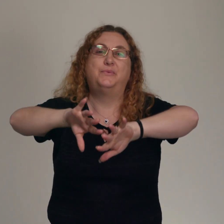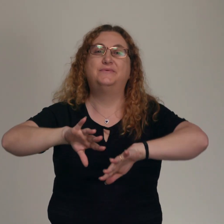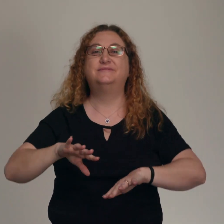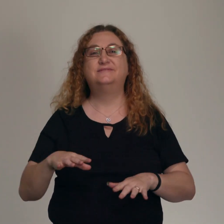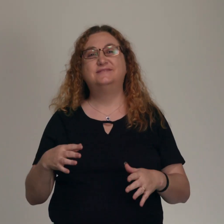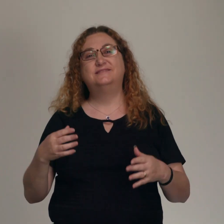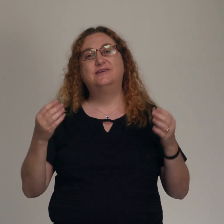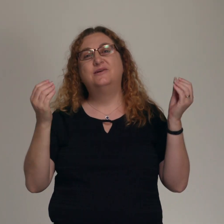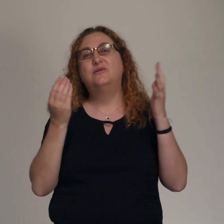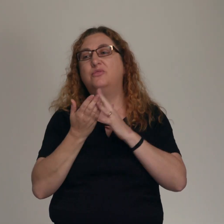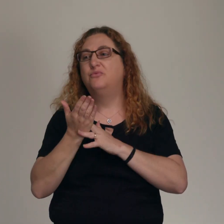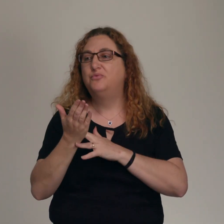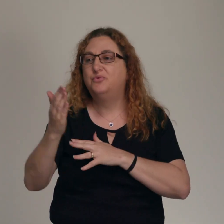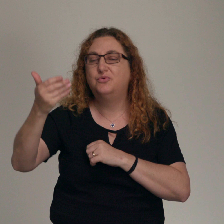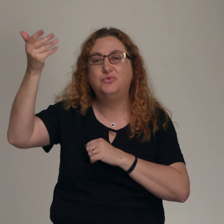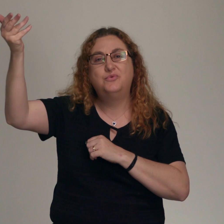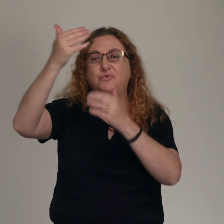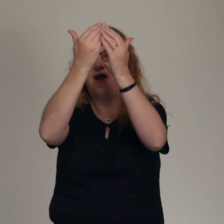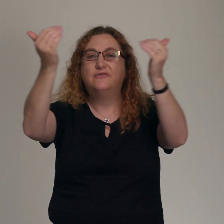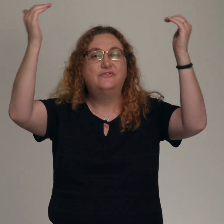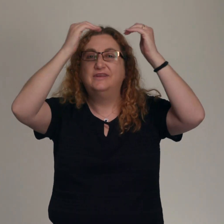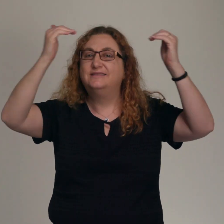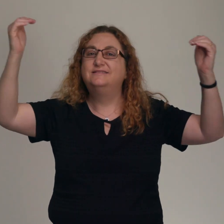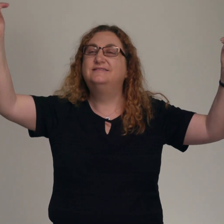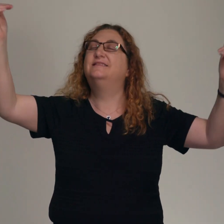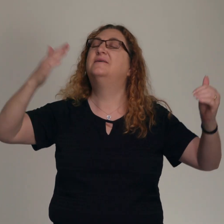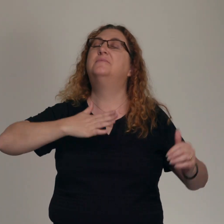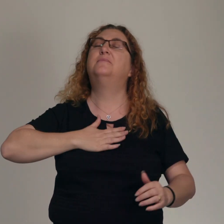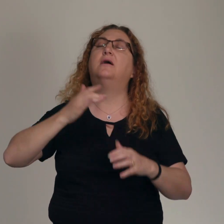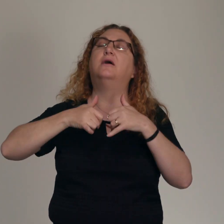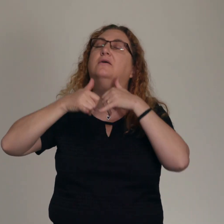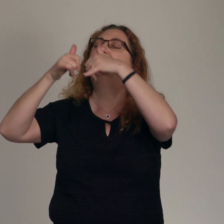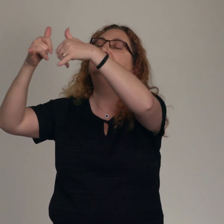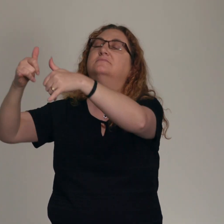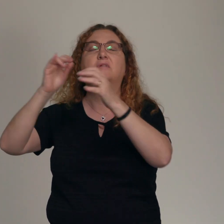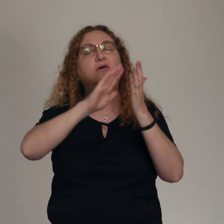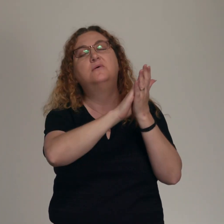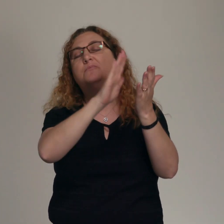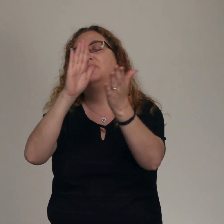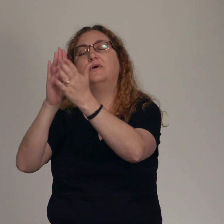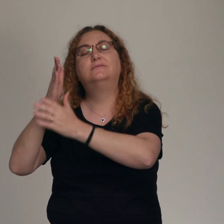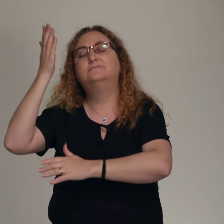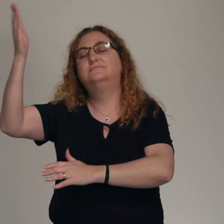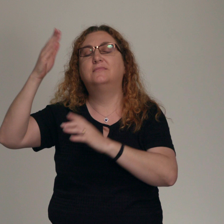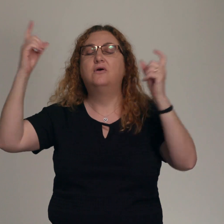heaven Oh, praise Him, hallelujah My